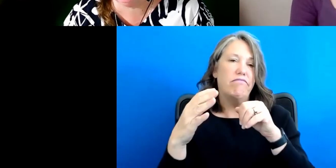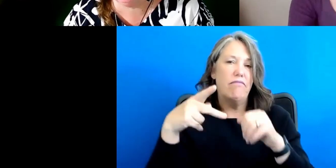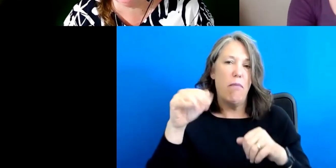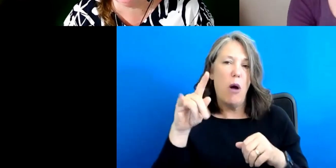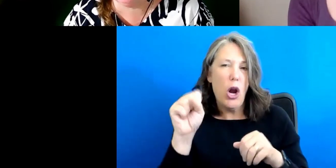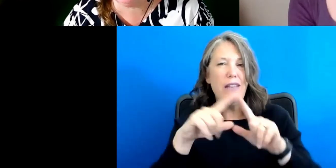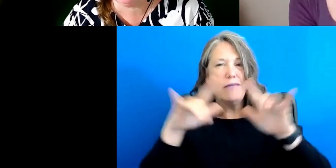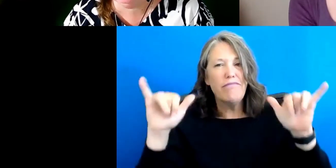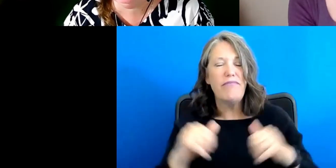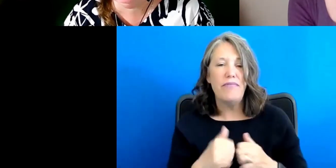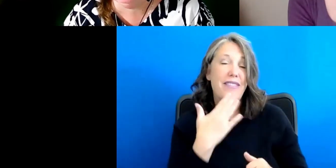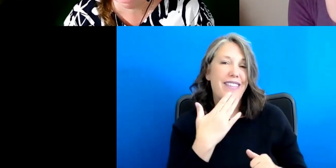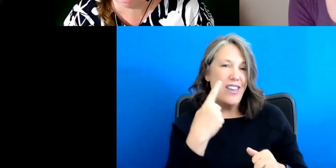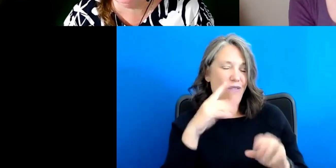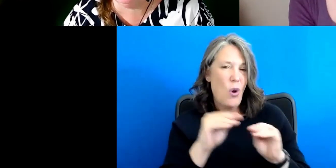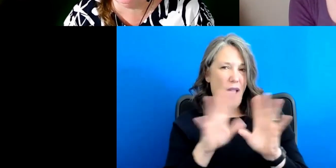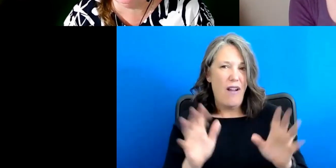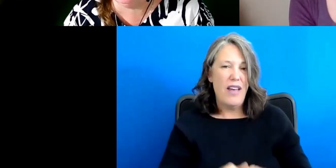Thank you. Thanks for clarifying on that.